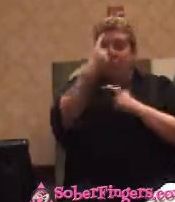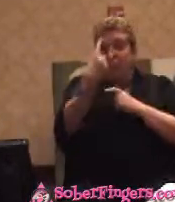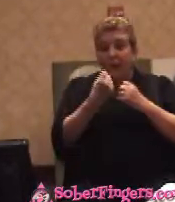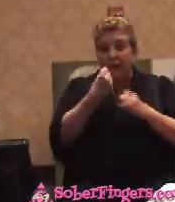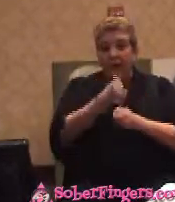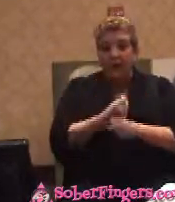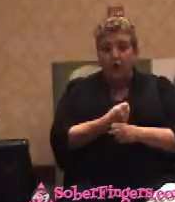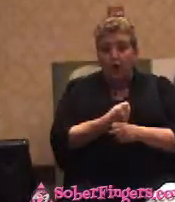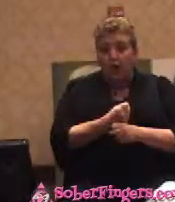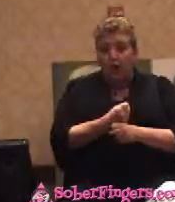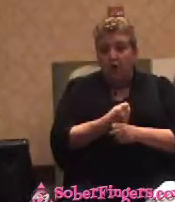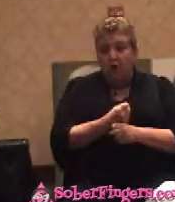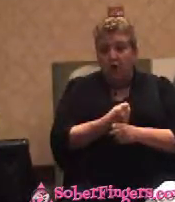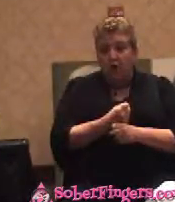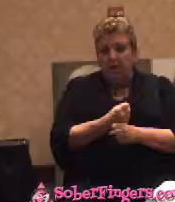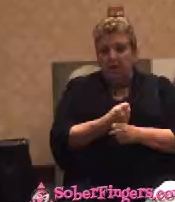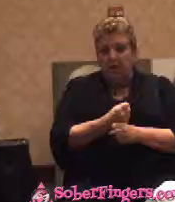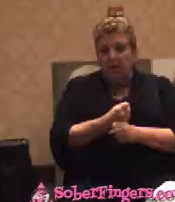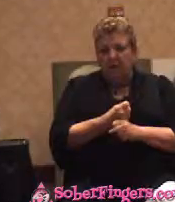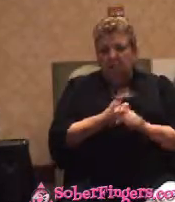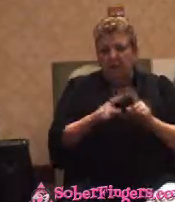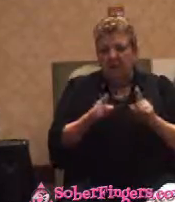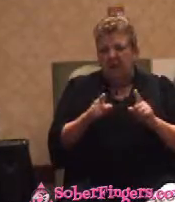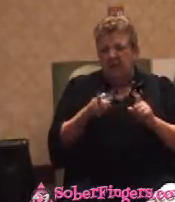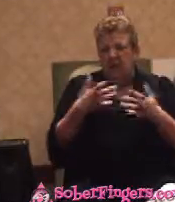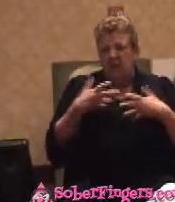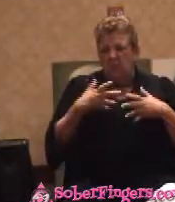She said, But I don't think you want to do that. I said, No. No, I do not.